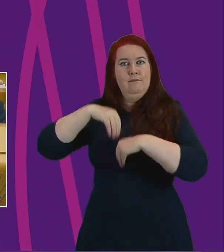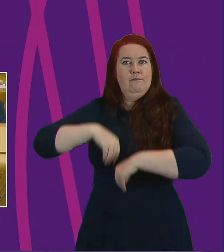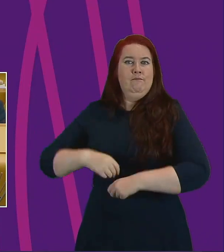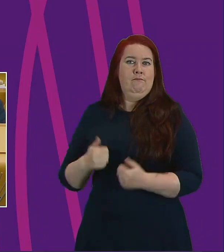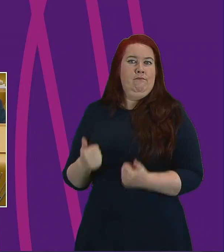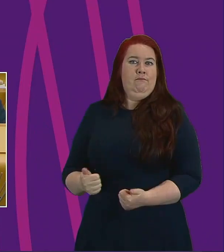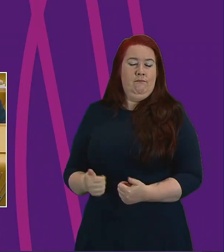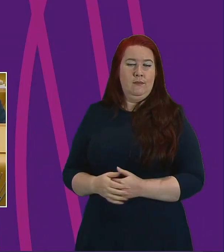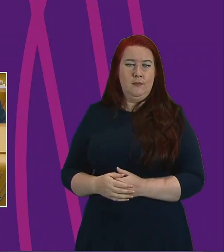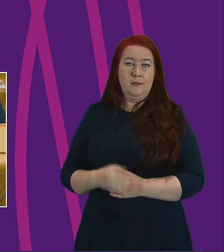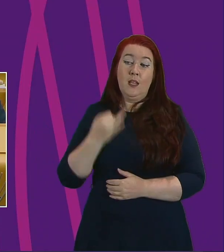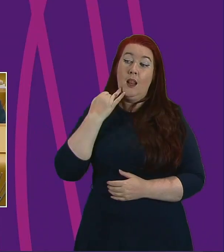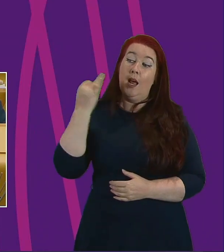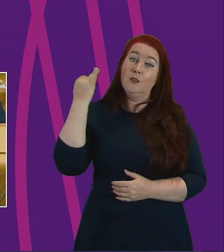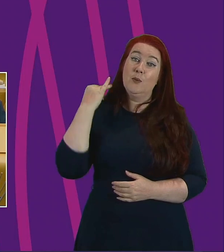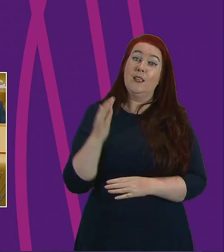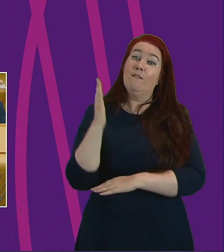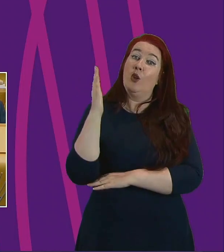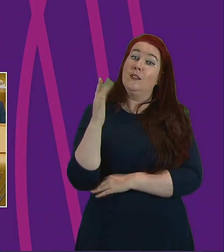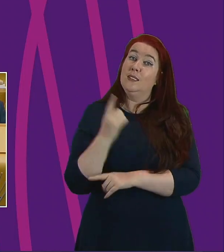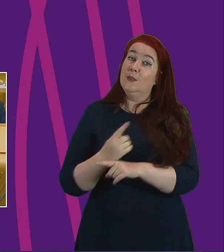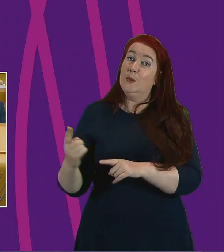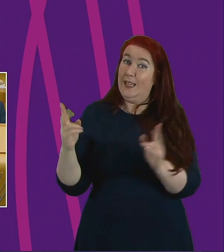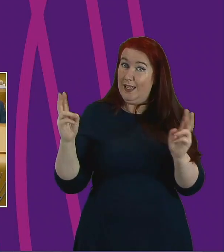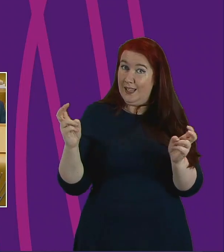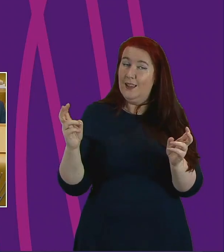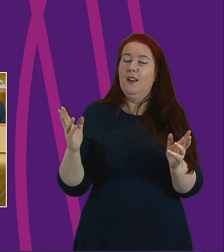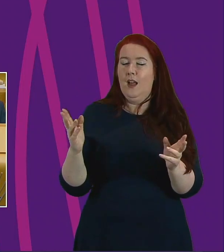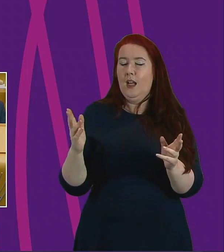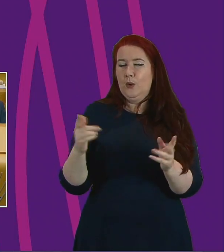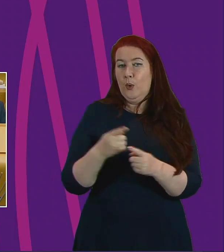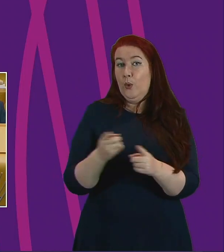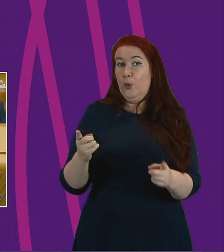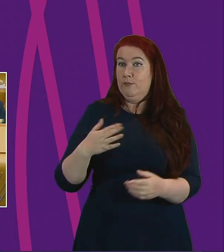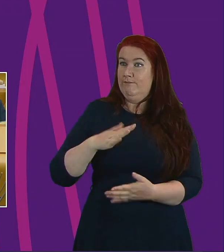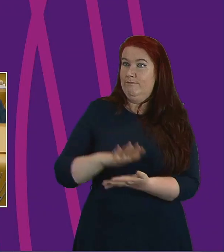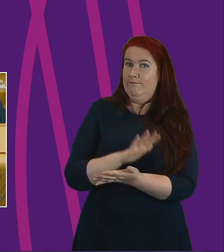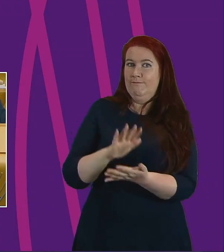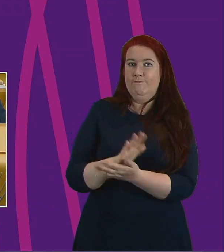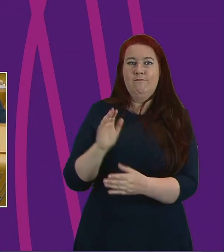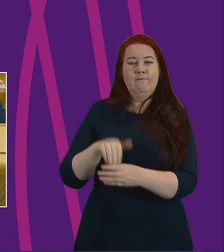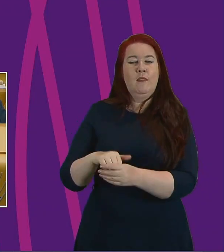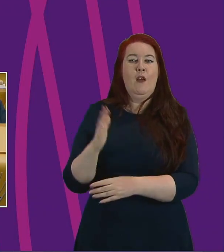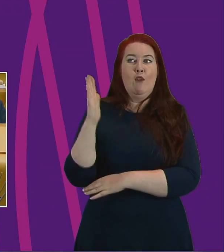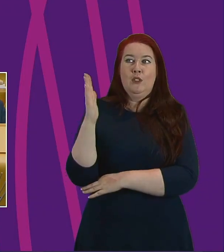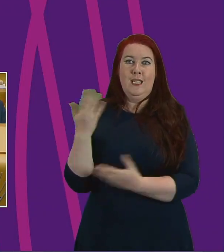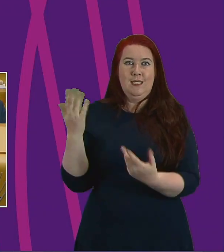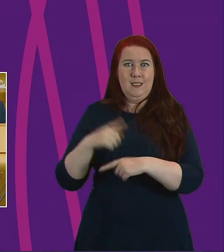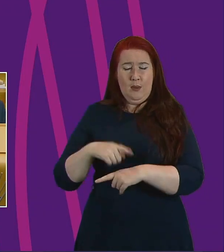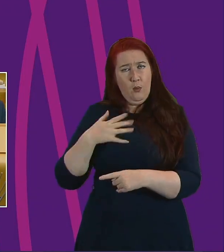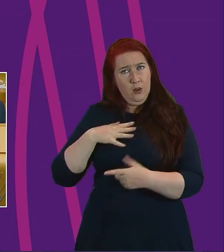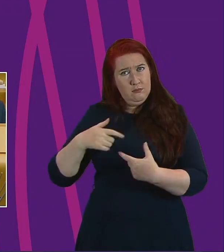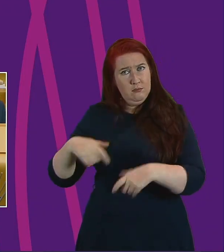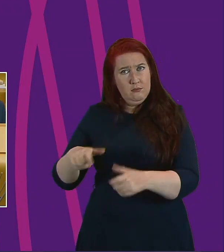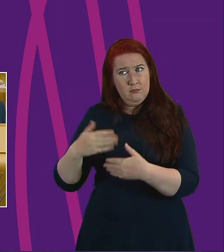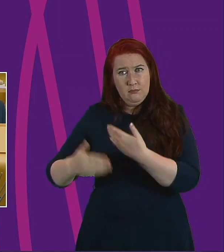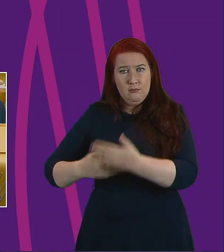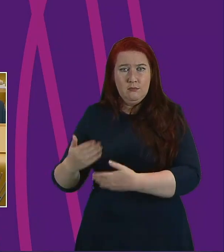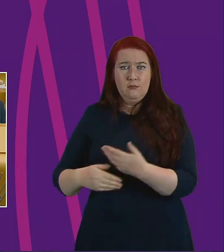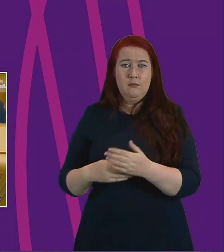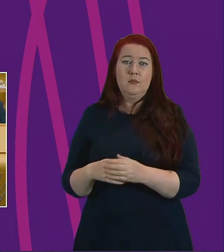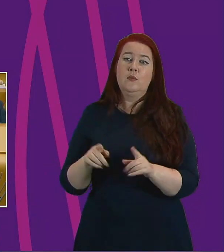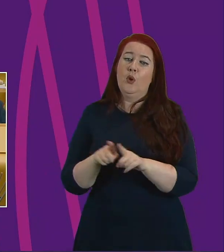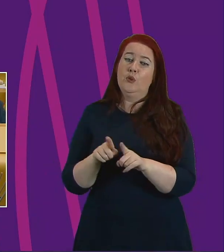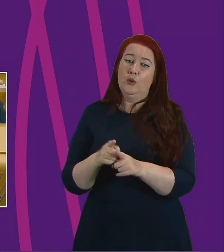week was Volunteers Week and those who enjoy volunteering at any time will wish to continue playing their part and we all appreciate the efforts of Alex Cole